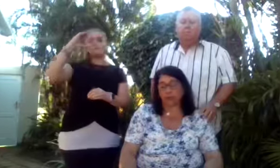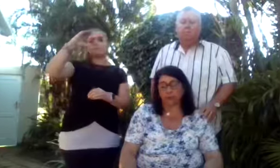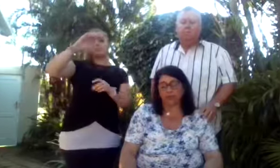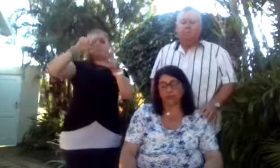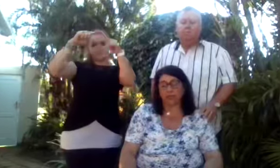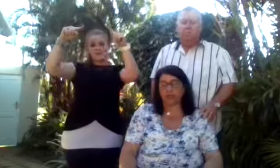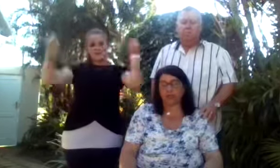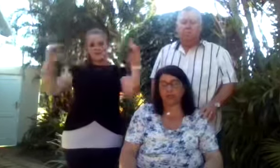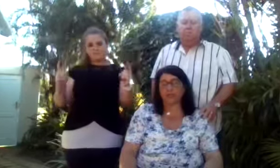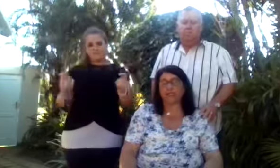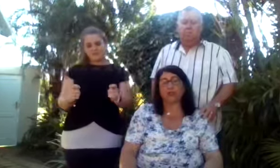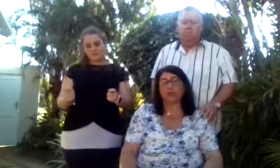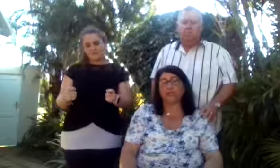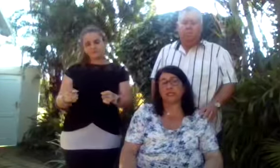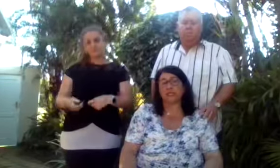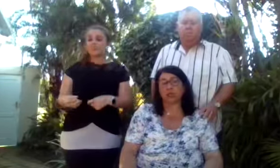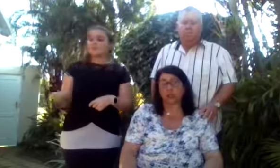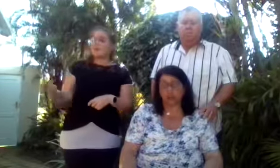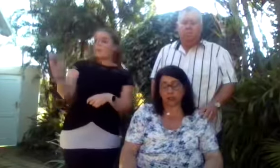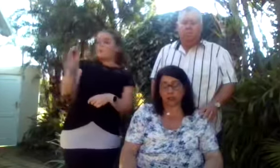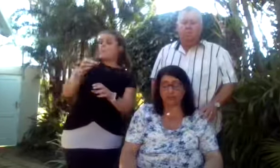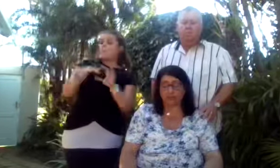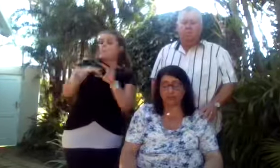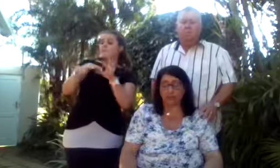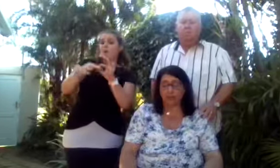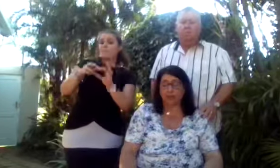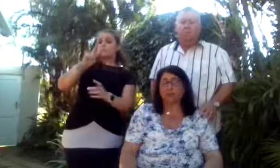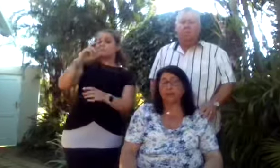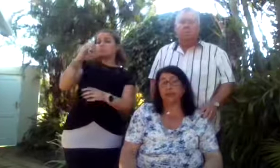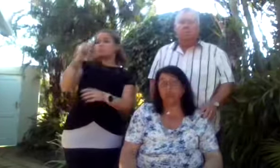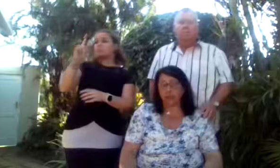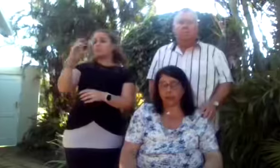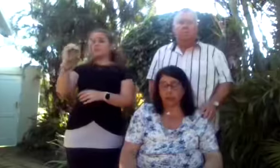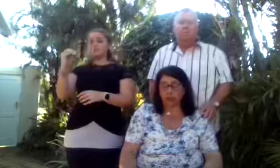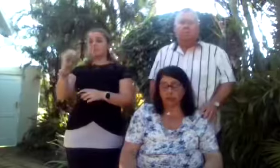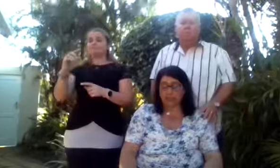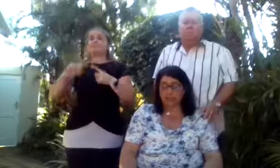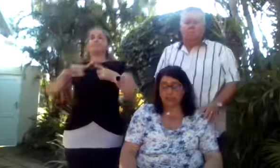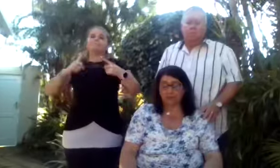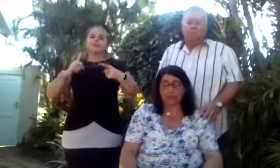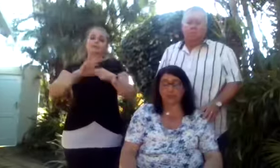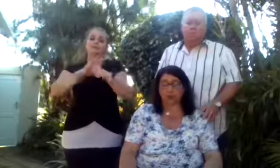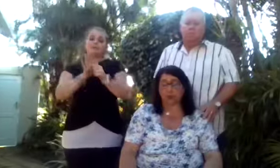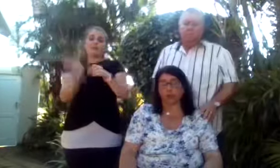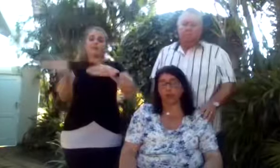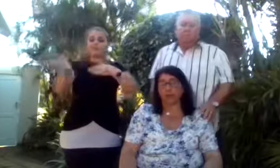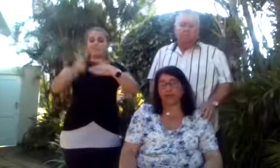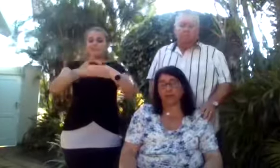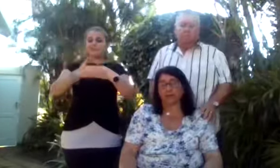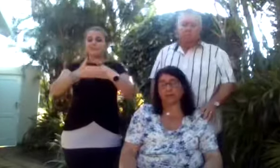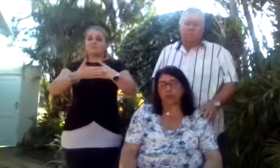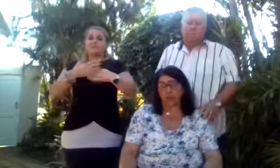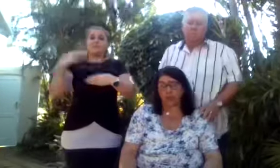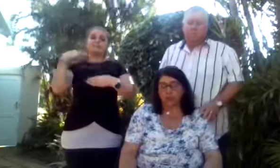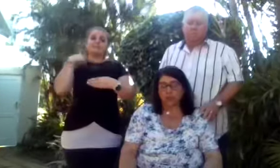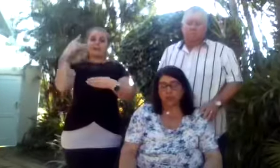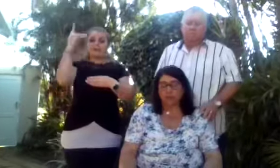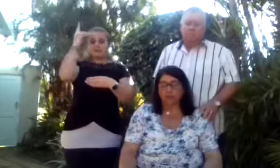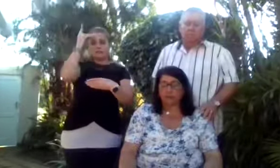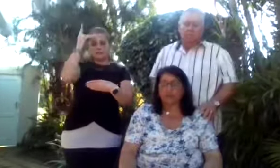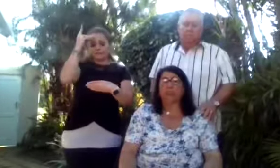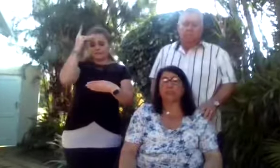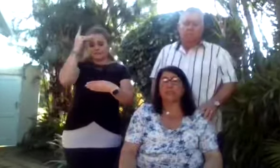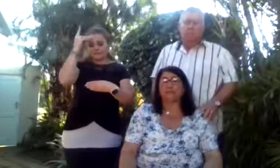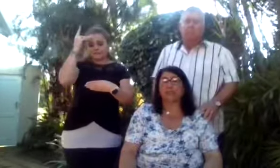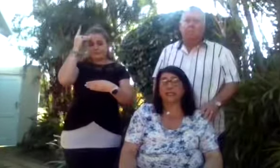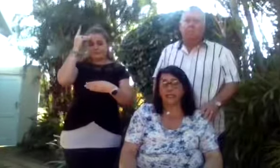returned home at the beginning of 2020 to start this chapter, but thanks to the lockdown, this did not go to plan. She